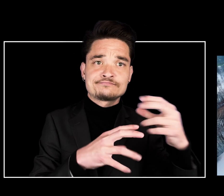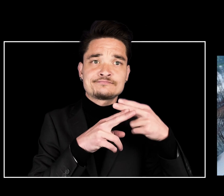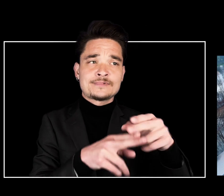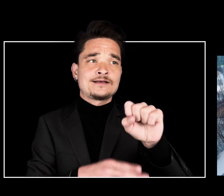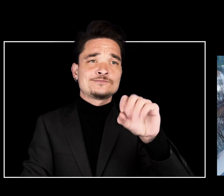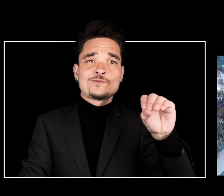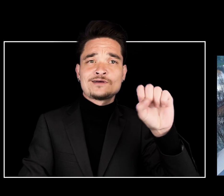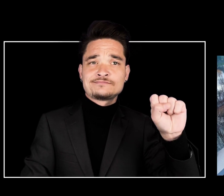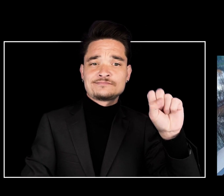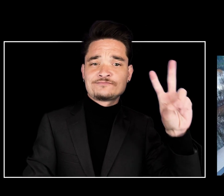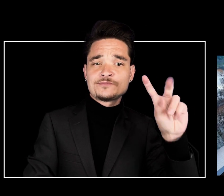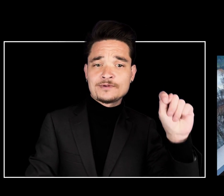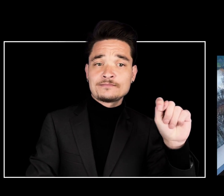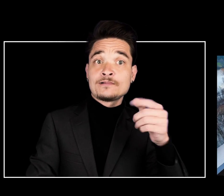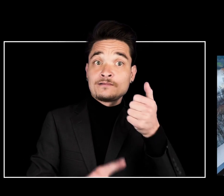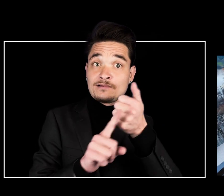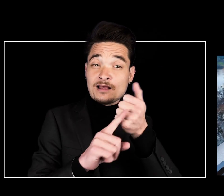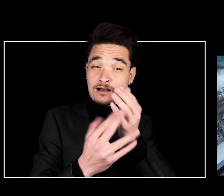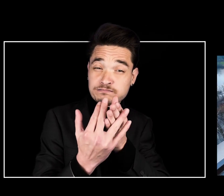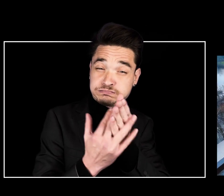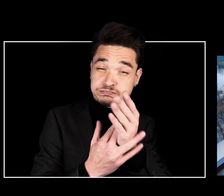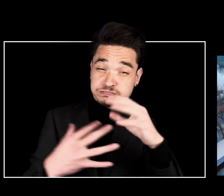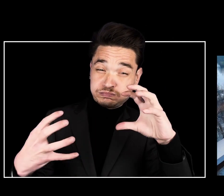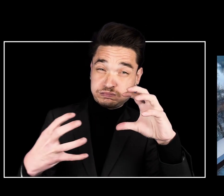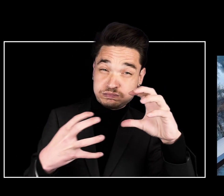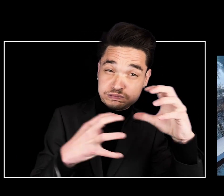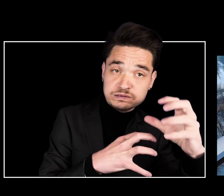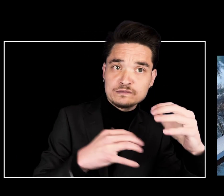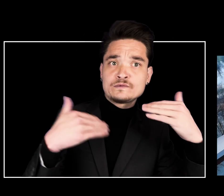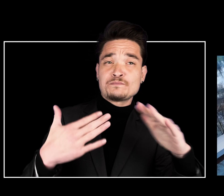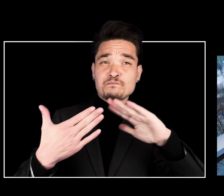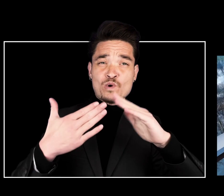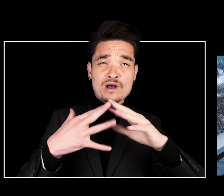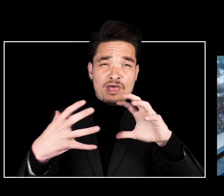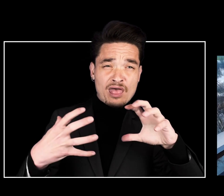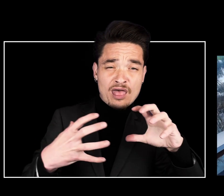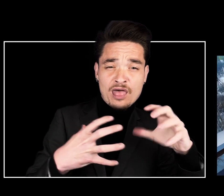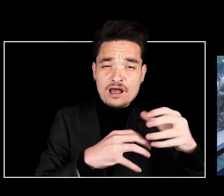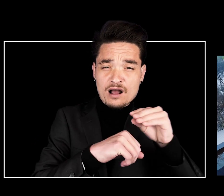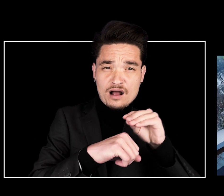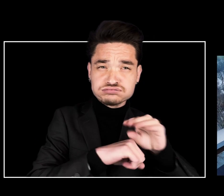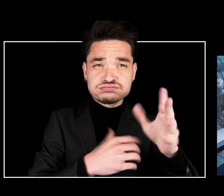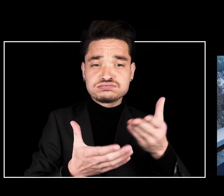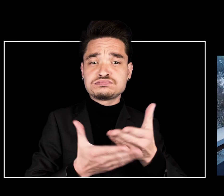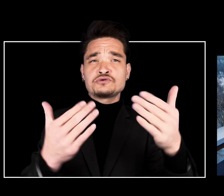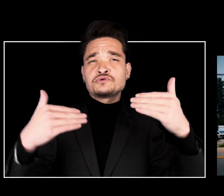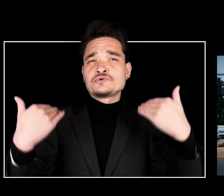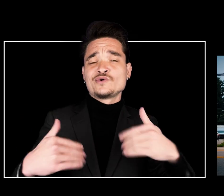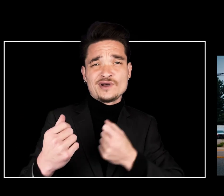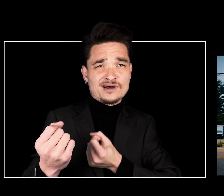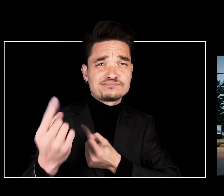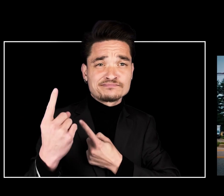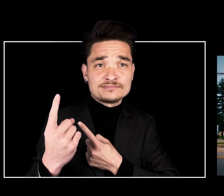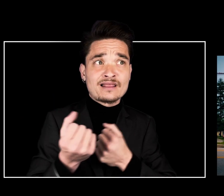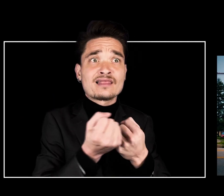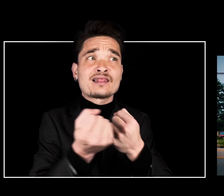If you are recovering from or were impacted by a disaster that affected your community, it can be hard to know